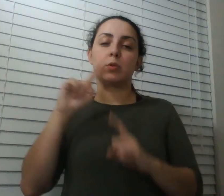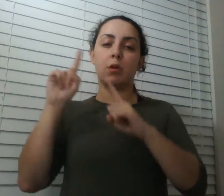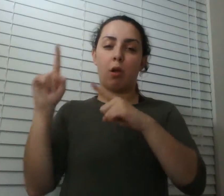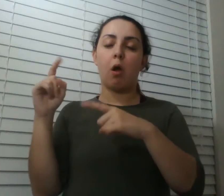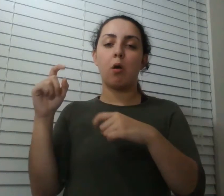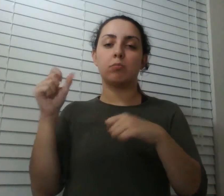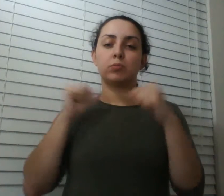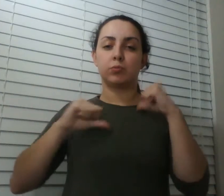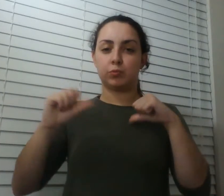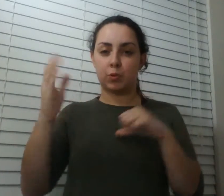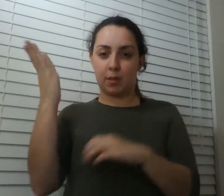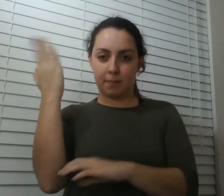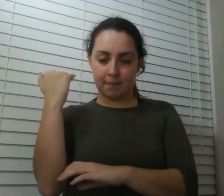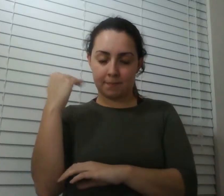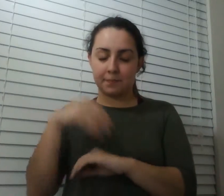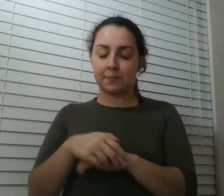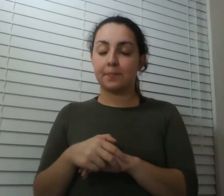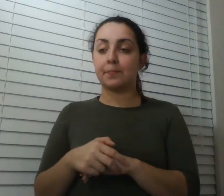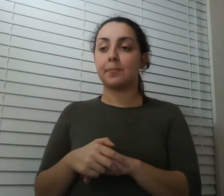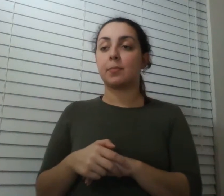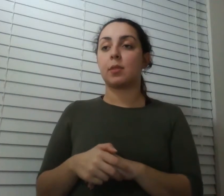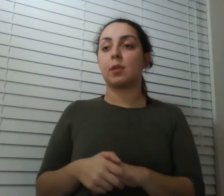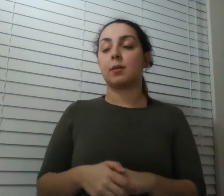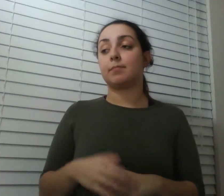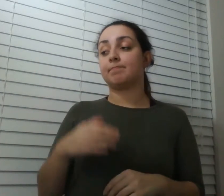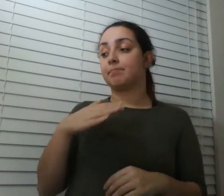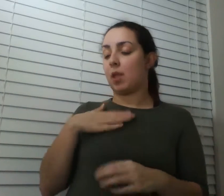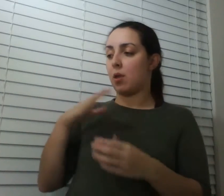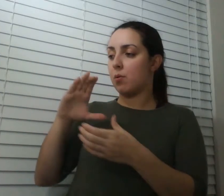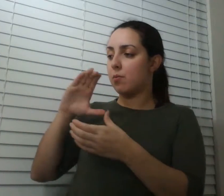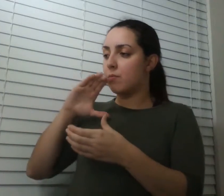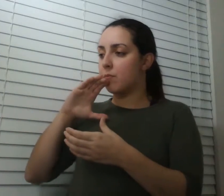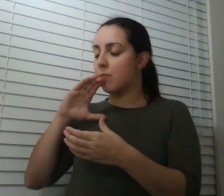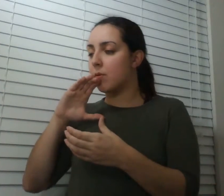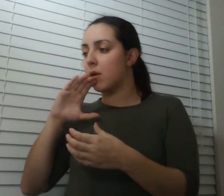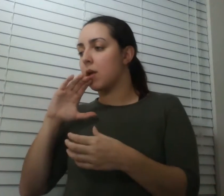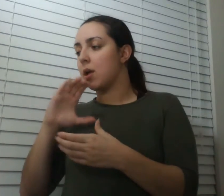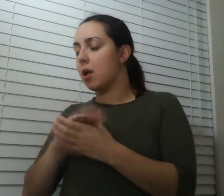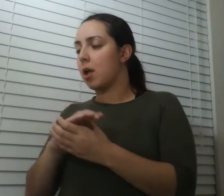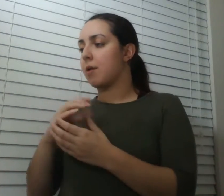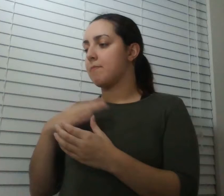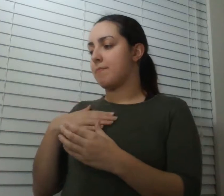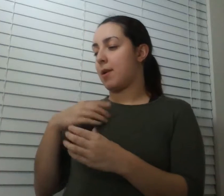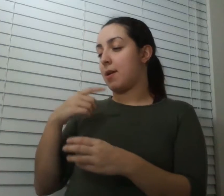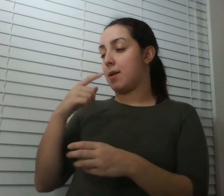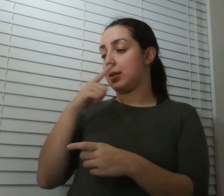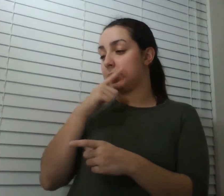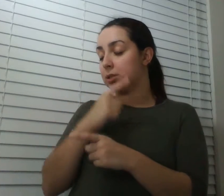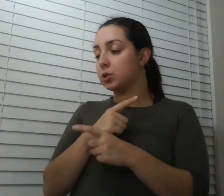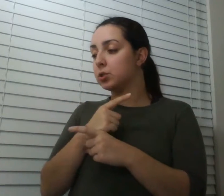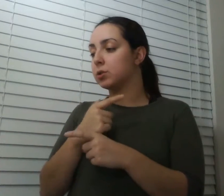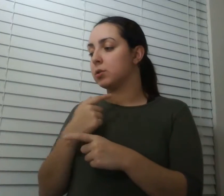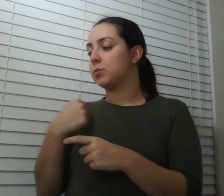jeez i've gone with my wife with my sister i've gone with people who went couldn't stand it because they thought it was like so scary to them